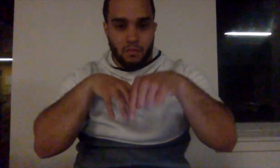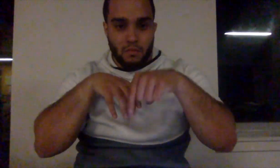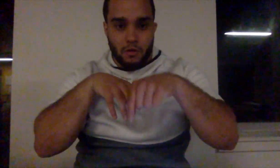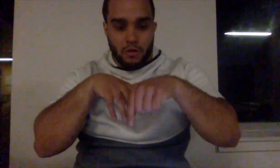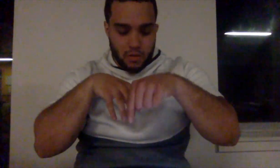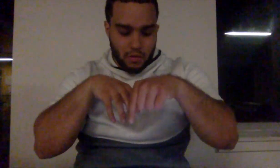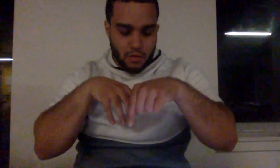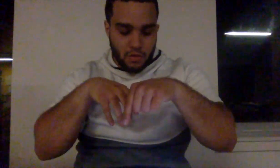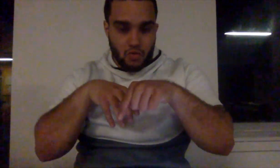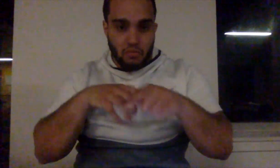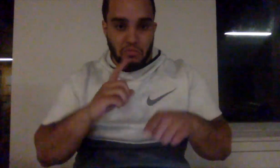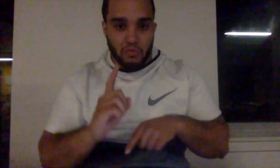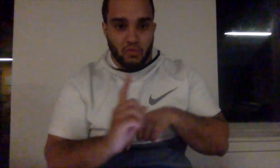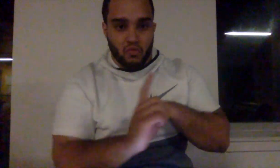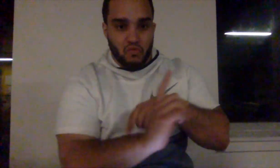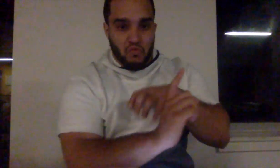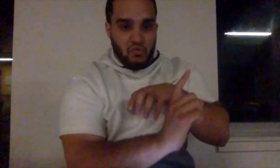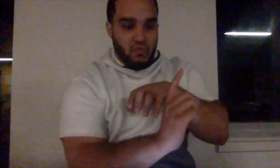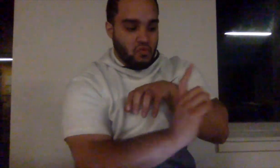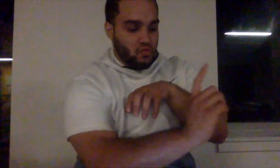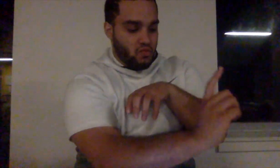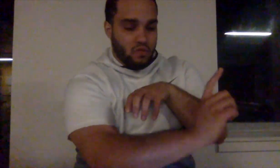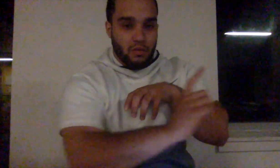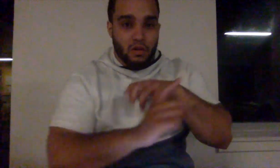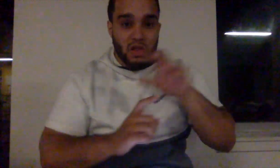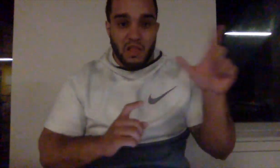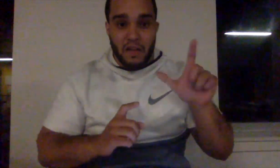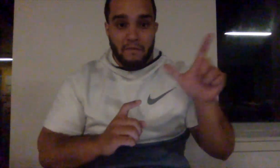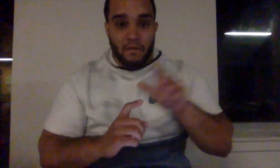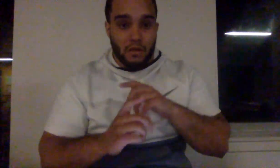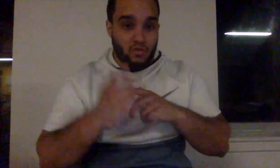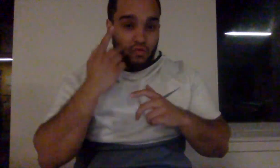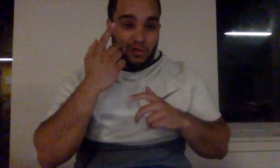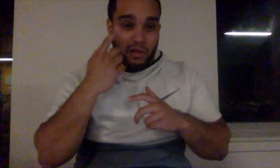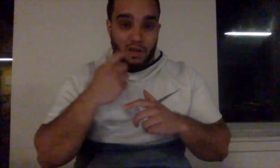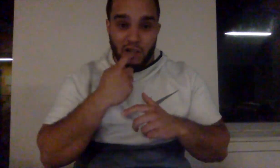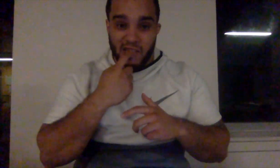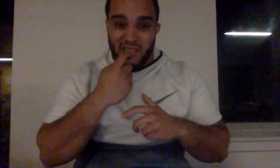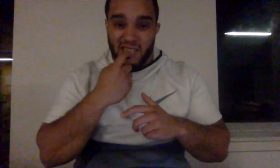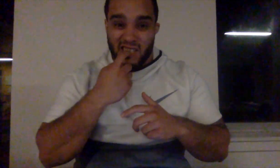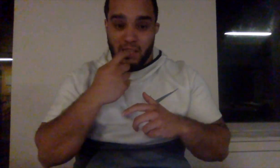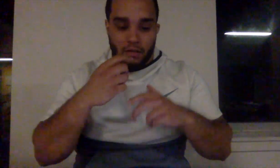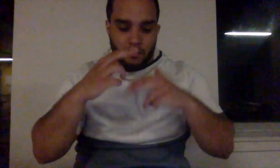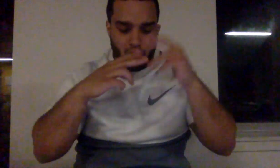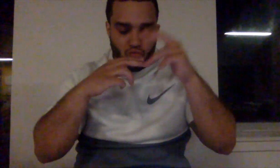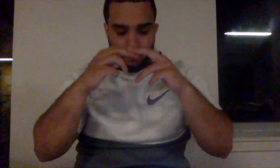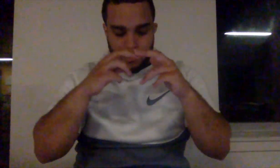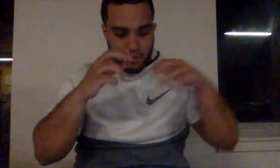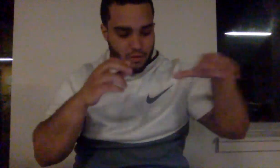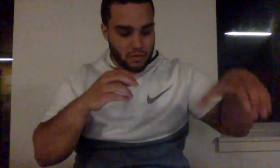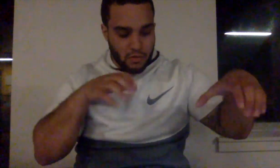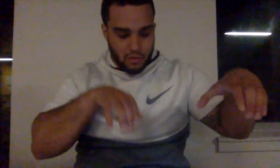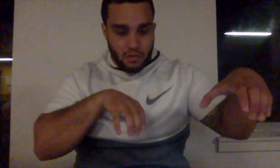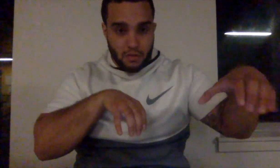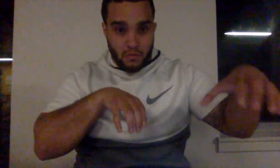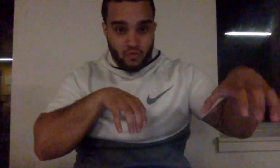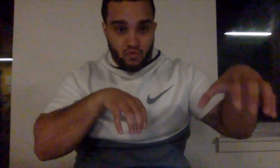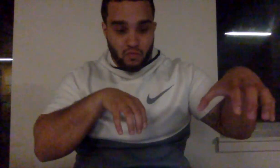Turn it up to infinity. I'm gonna stand and turn it up, I'm up. Let's go. Sound up gonna shine